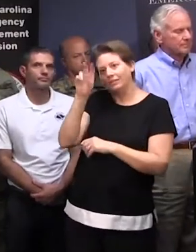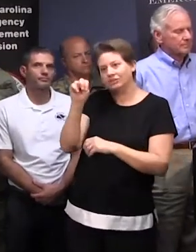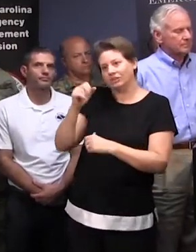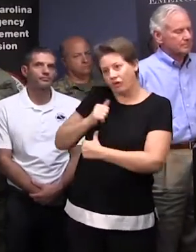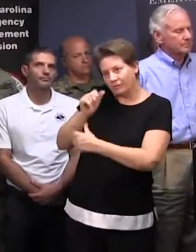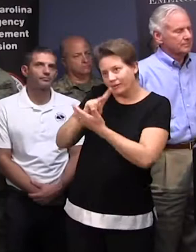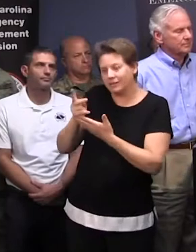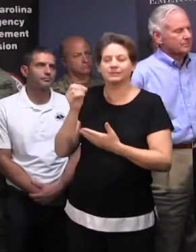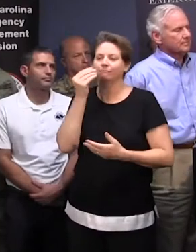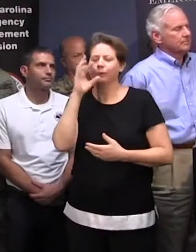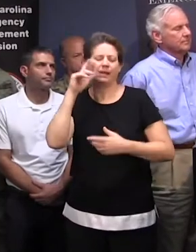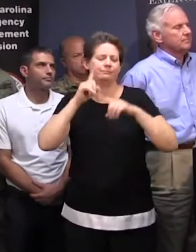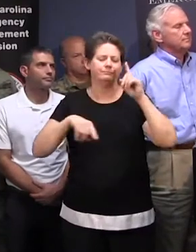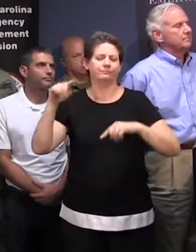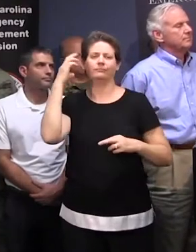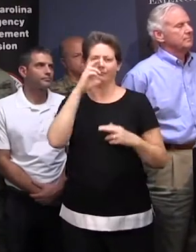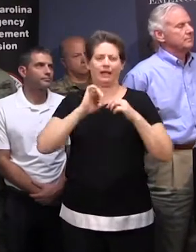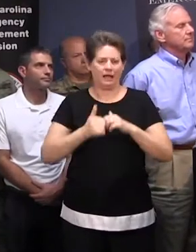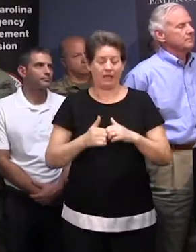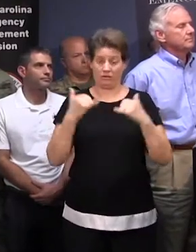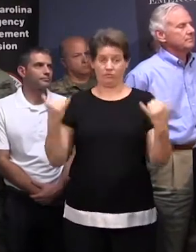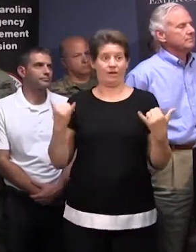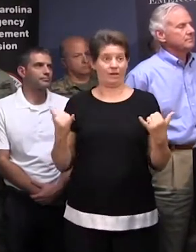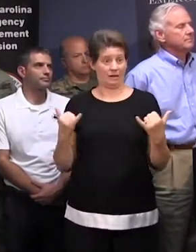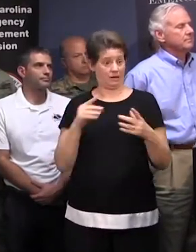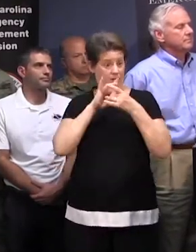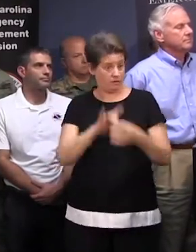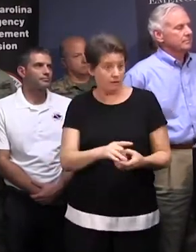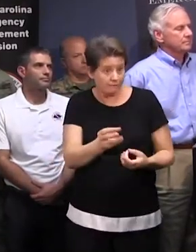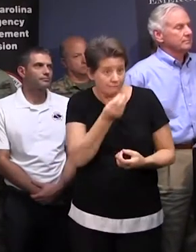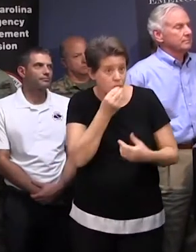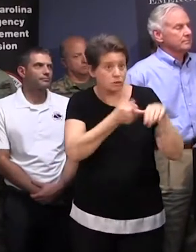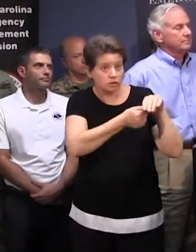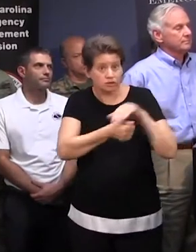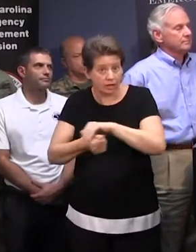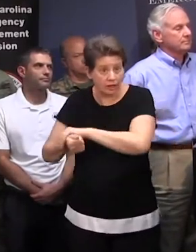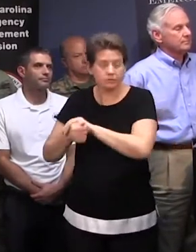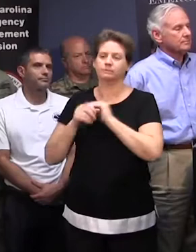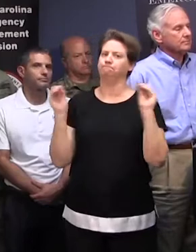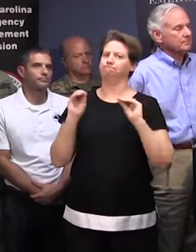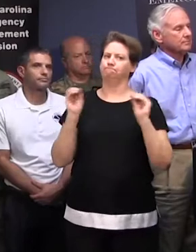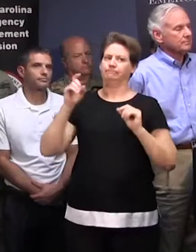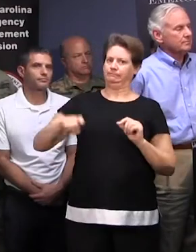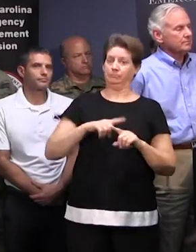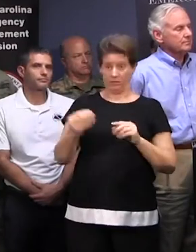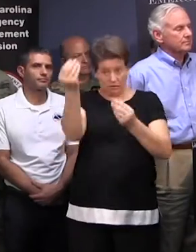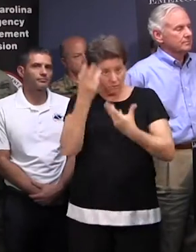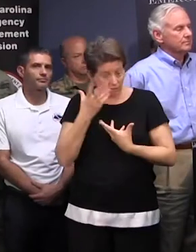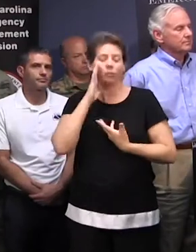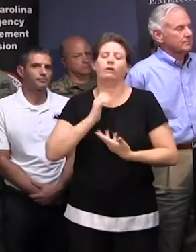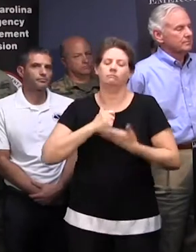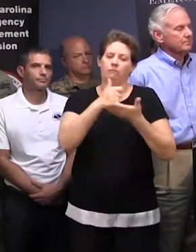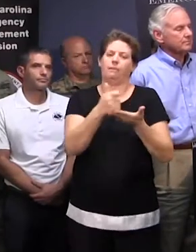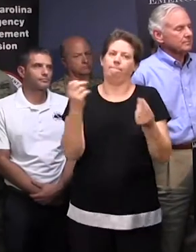food banks. Currently, we are receiving no issues with food and shelters, but if we receive them, we will address them as they come in.